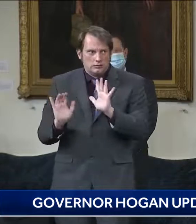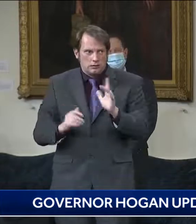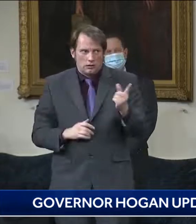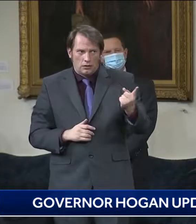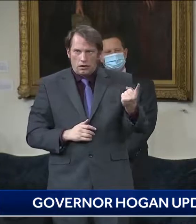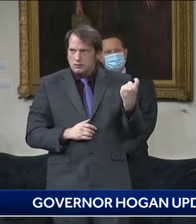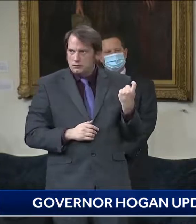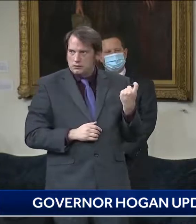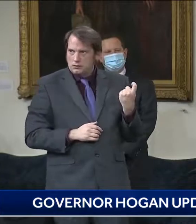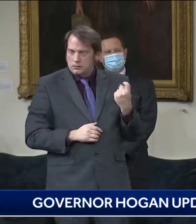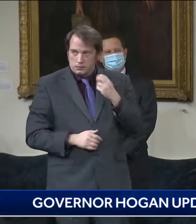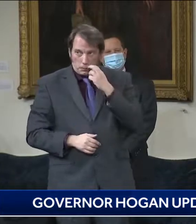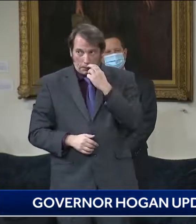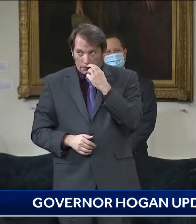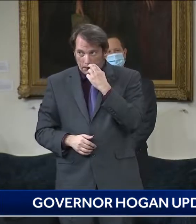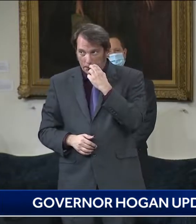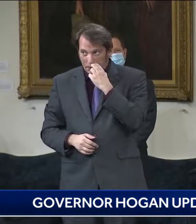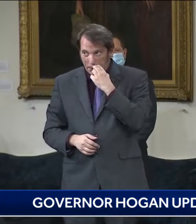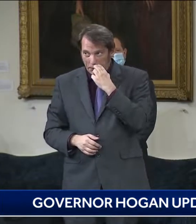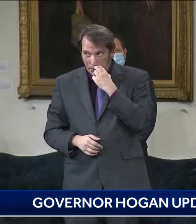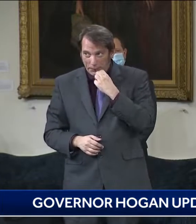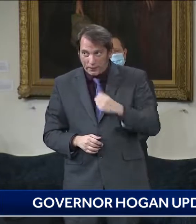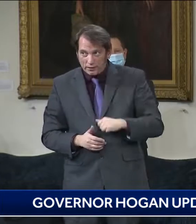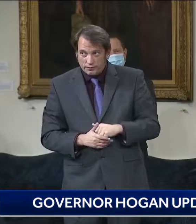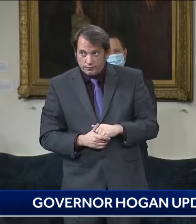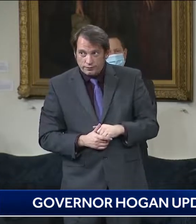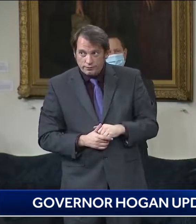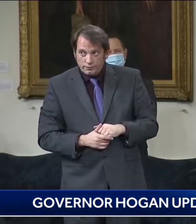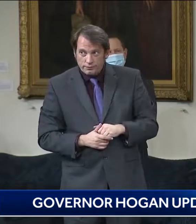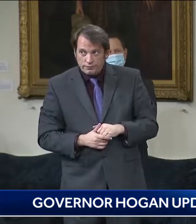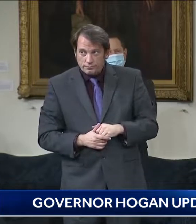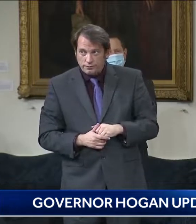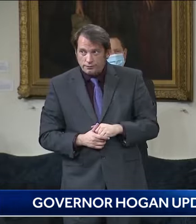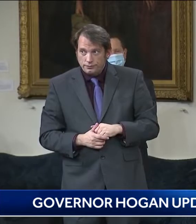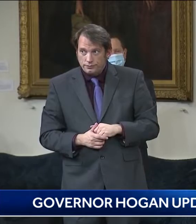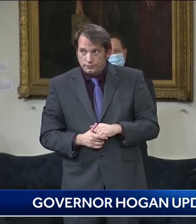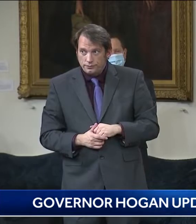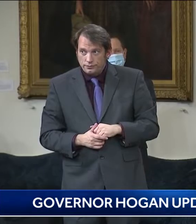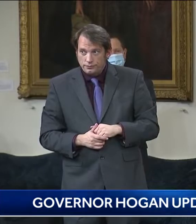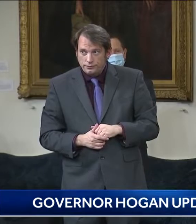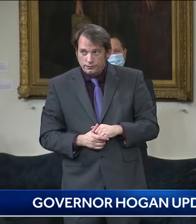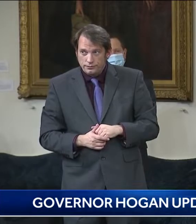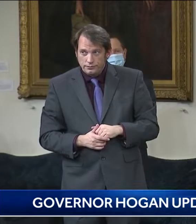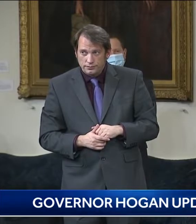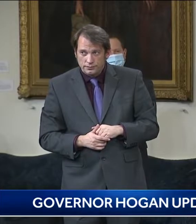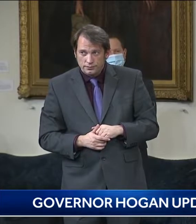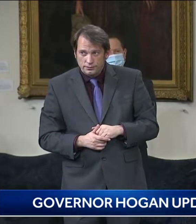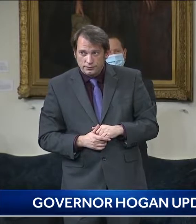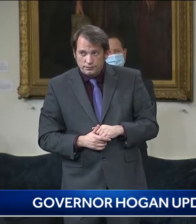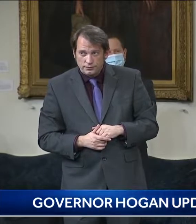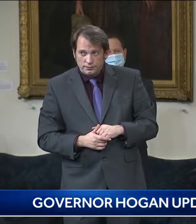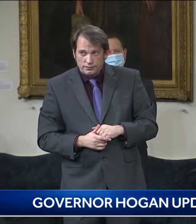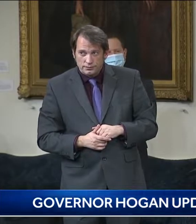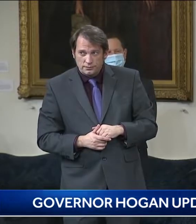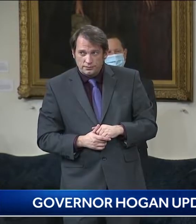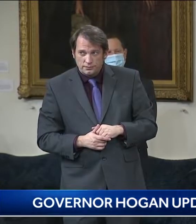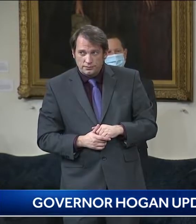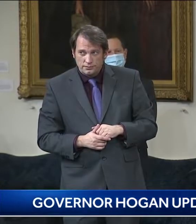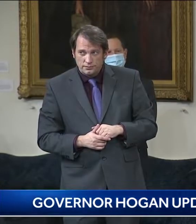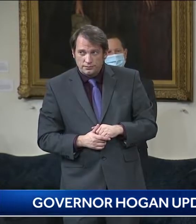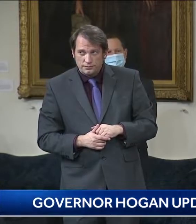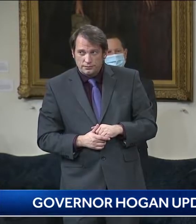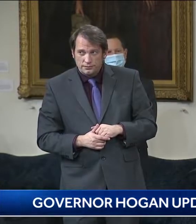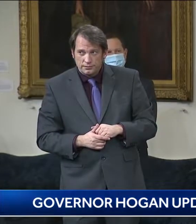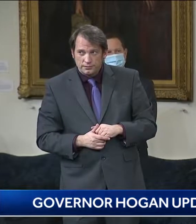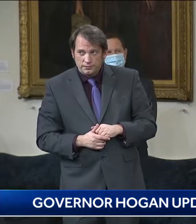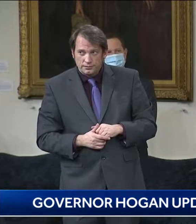You've been given lots of advice on individuals who are very, very far along, but here, I've heard just a